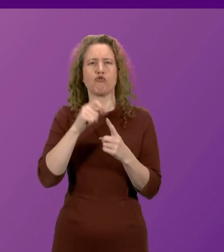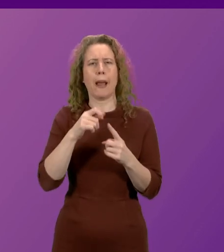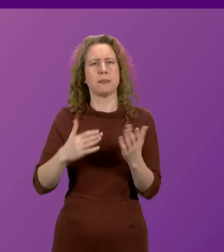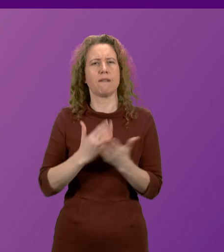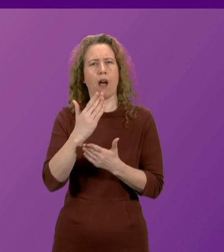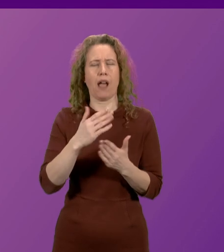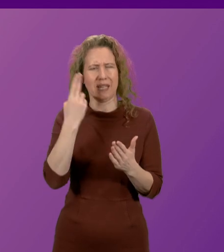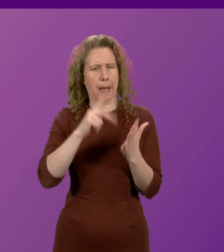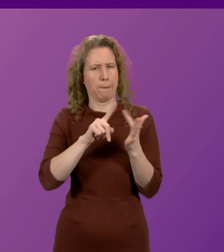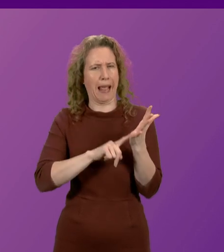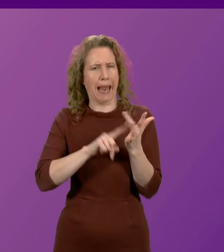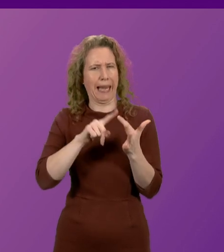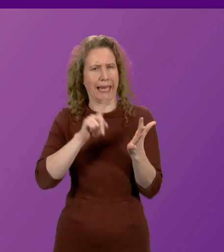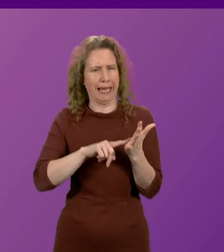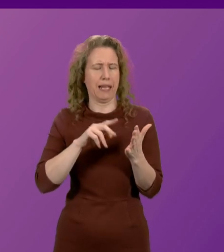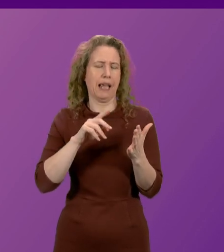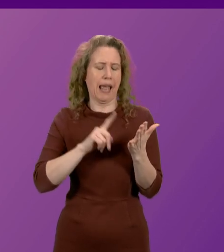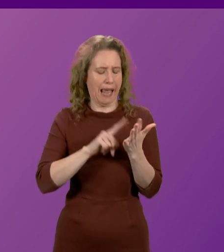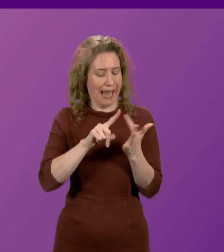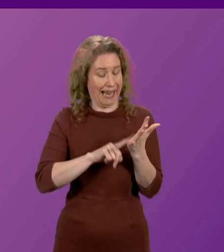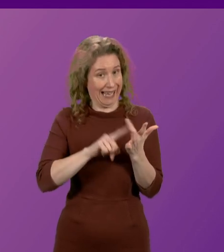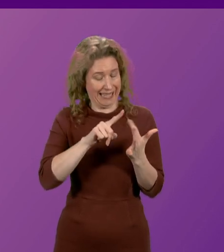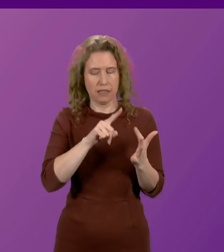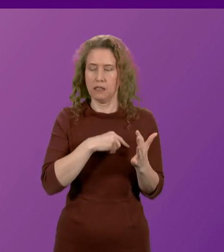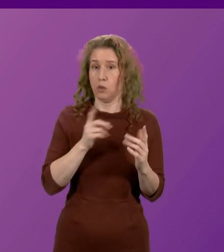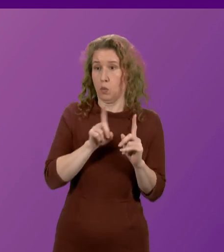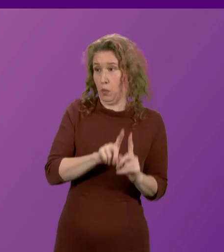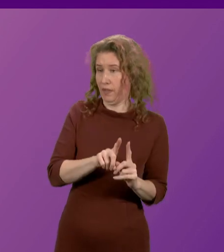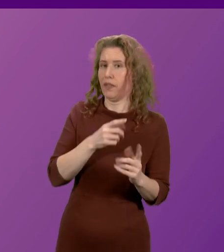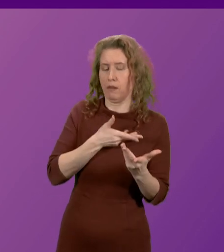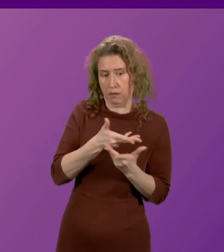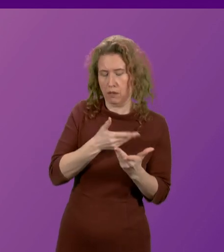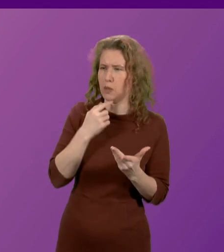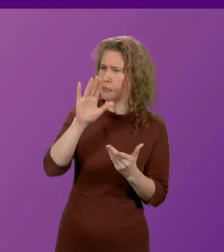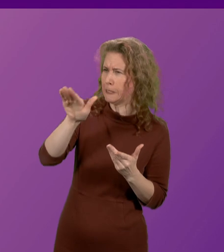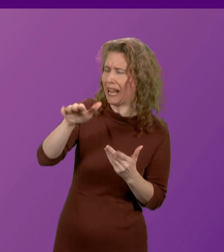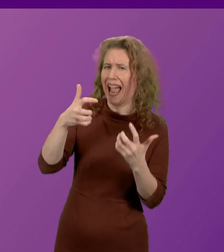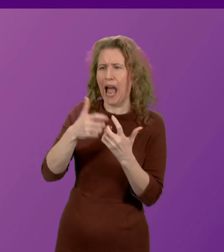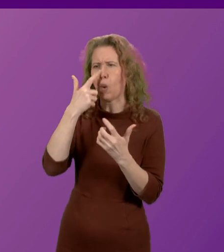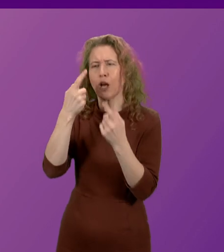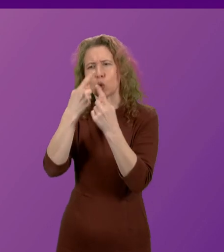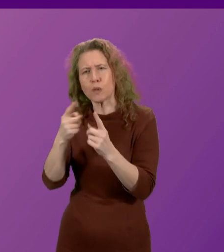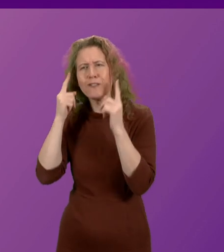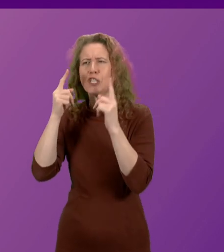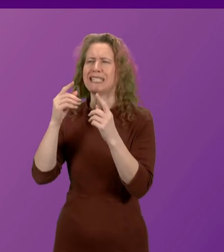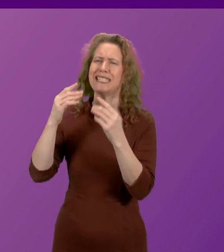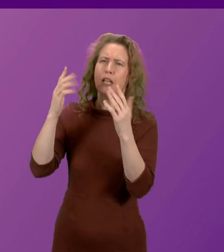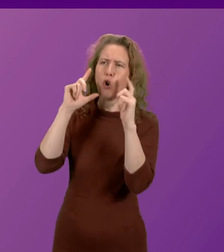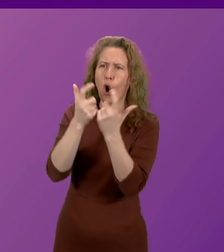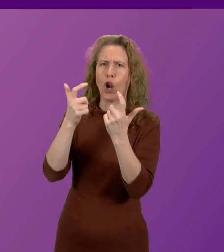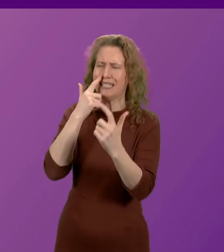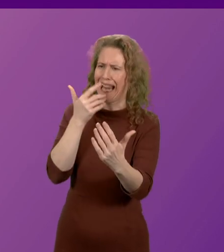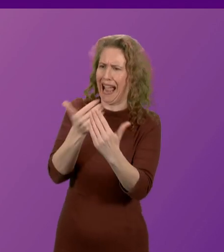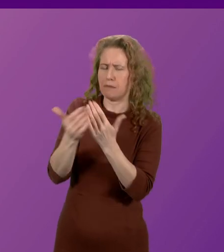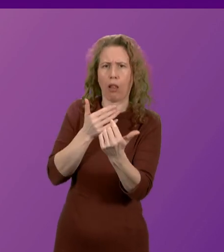urge the Scottish Government to introduce guidance on how higher education institutions should handle cases of sexual